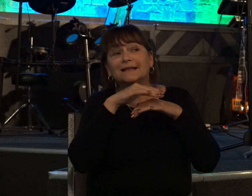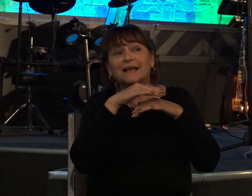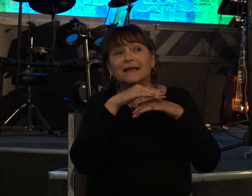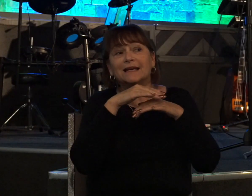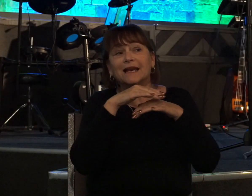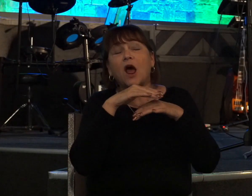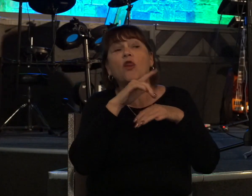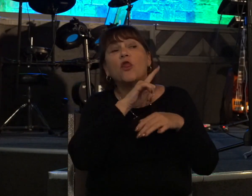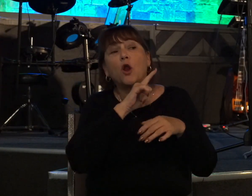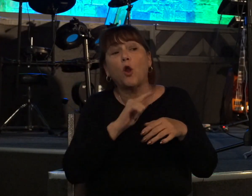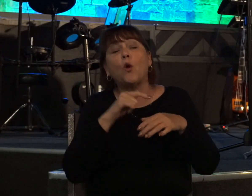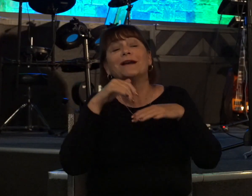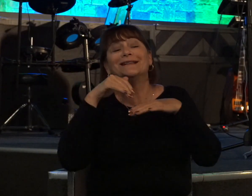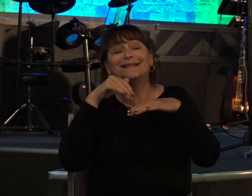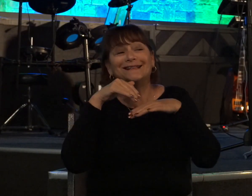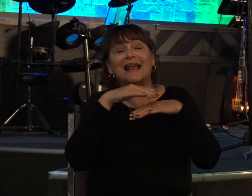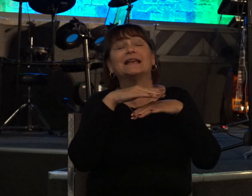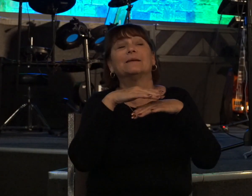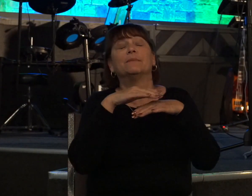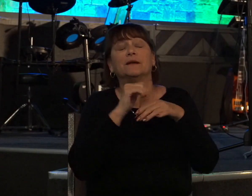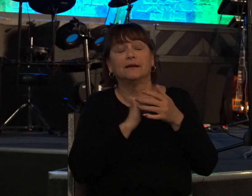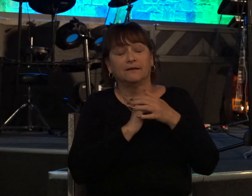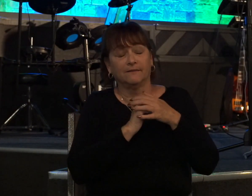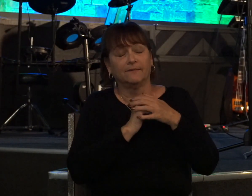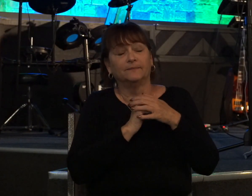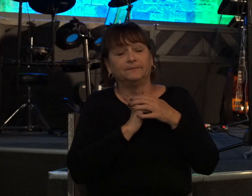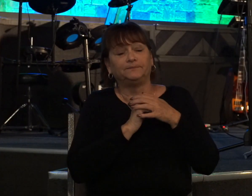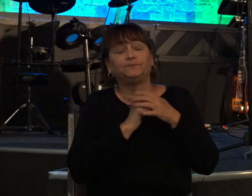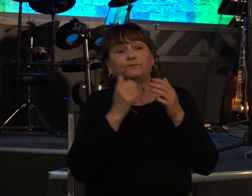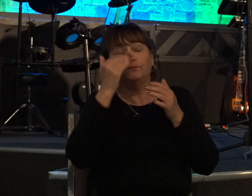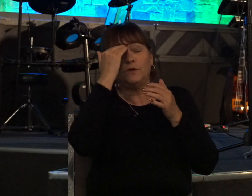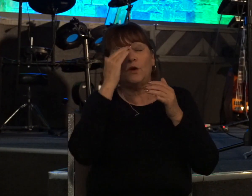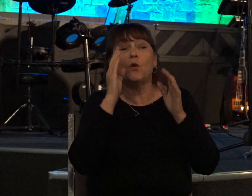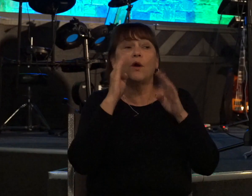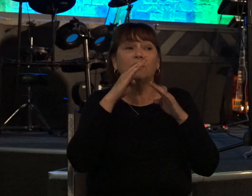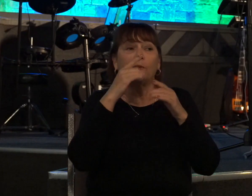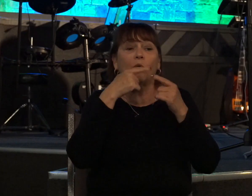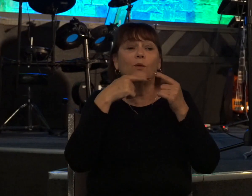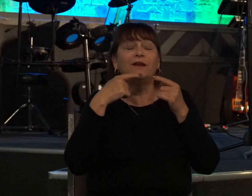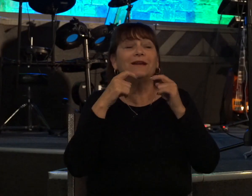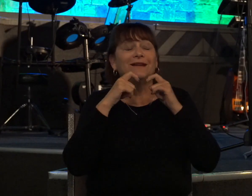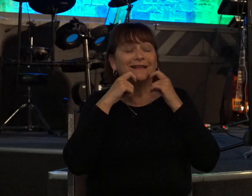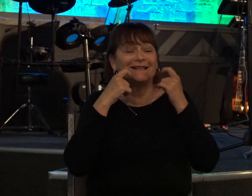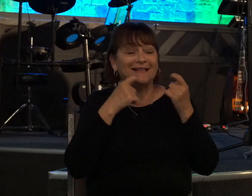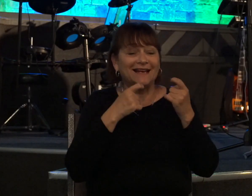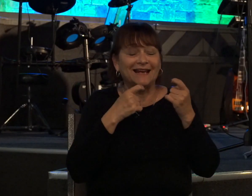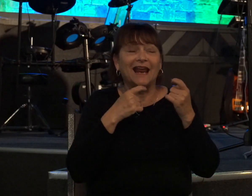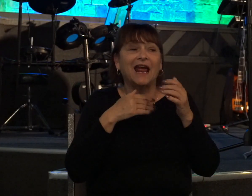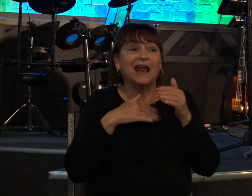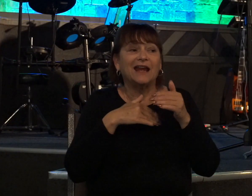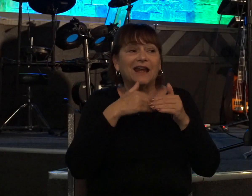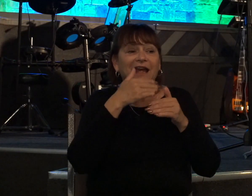the lord sent nathan to david and uh you know you're in trouble when you sin and the next thing you know there's a prophet knocking on your door right